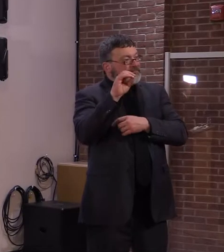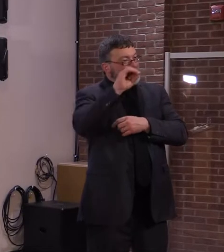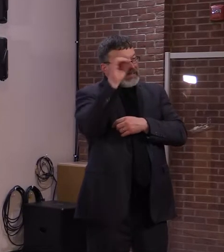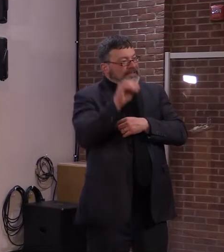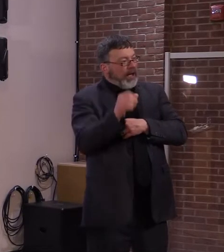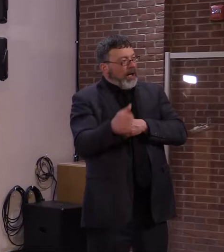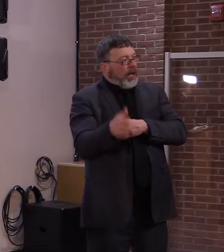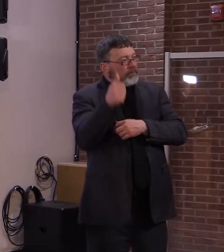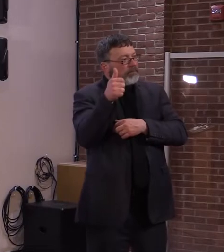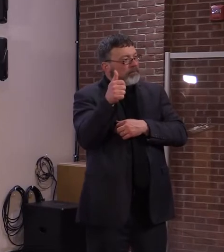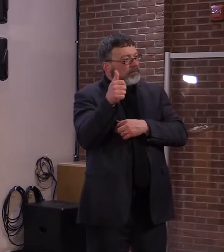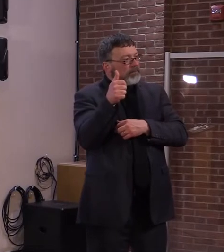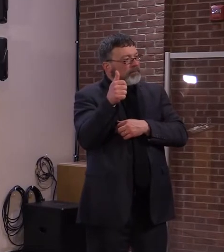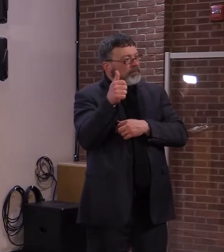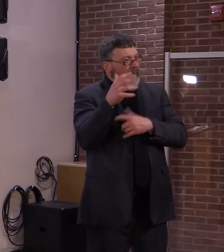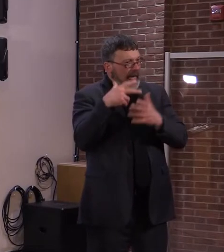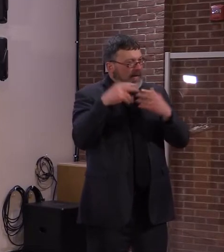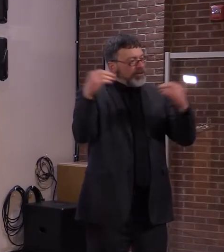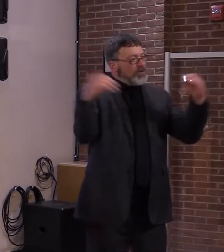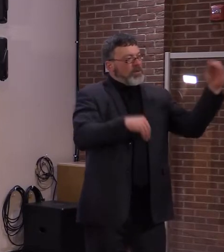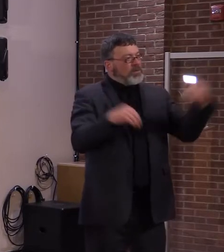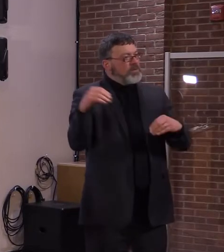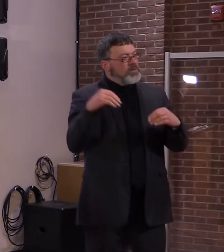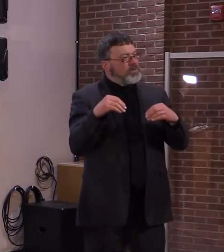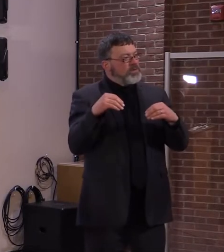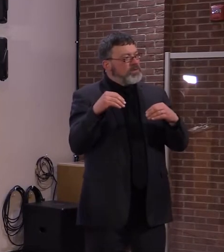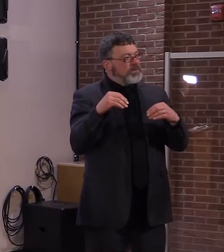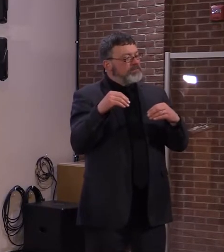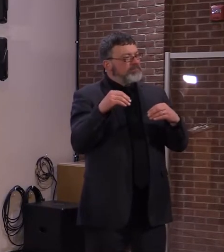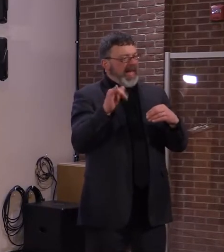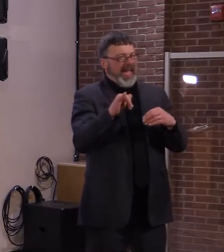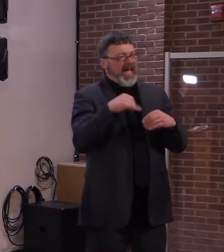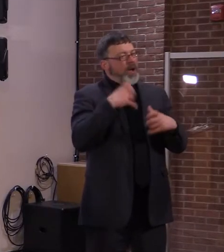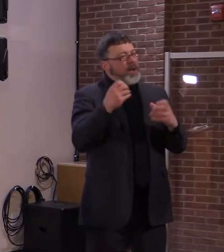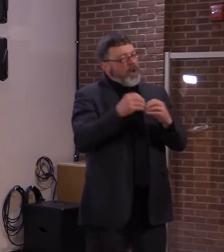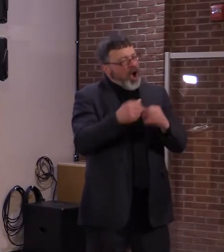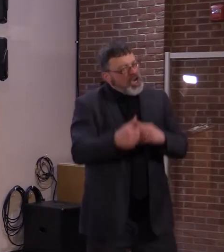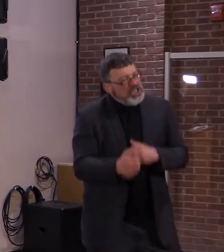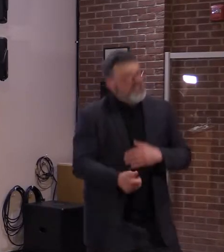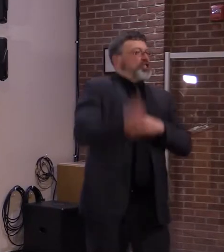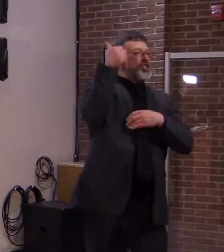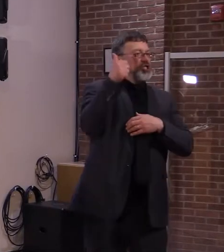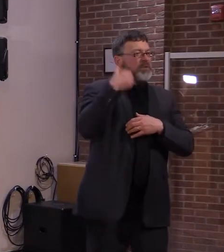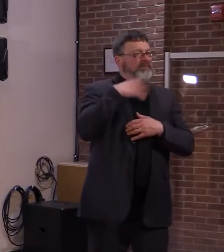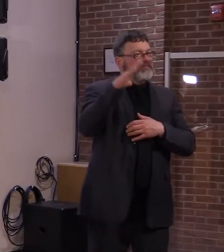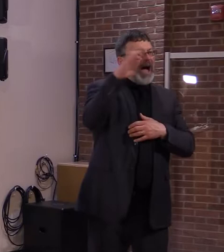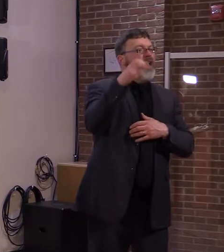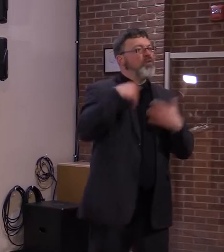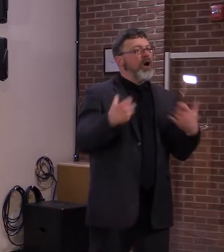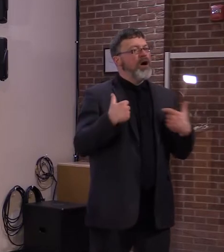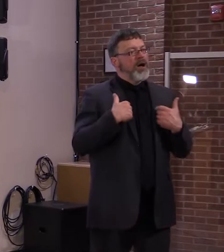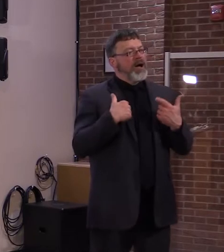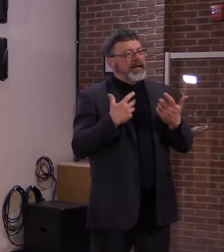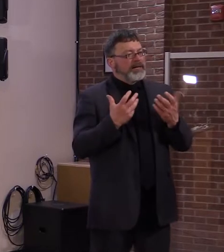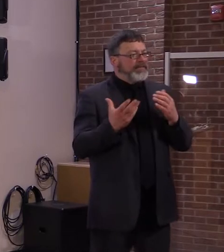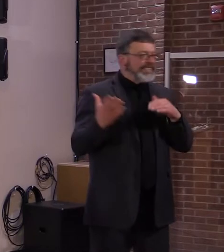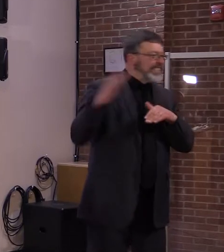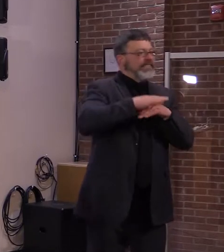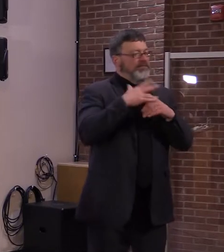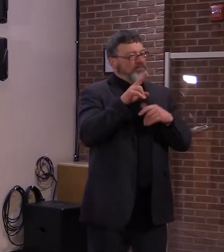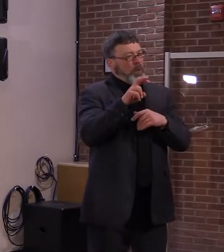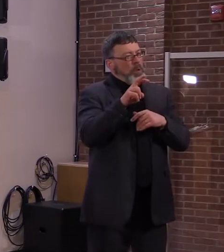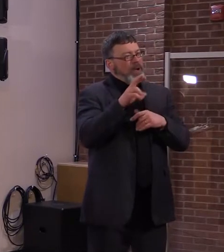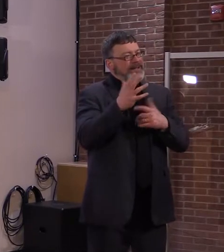And, again, we're still lagging behind the rest of the country. They had, I think, across the country, we might have had a